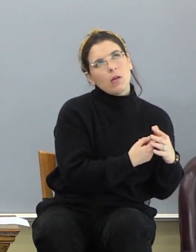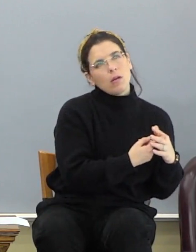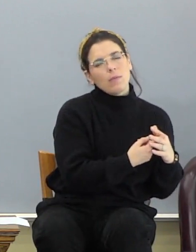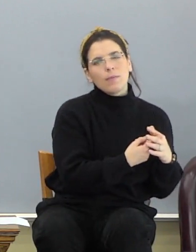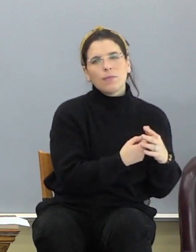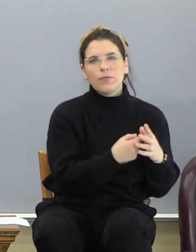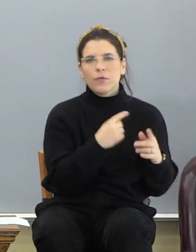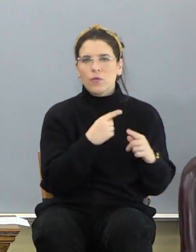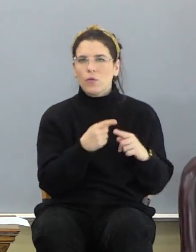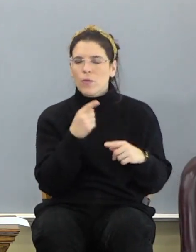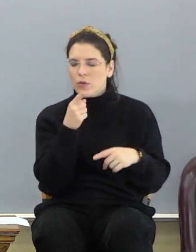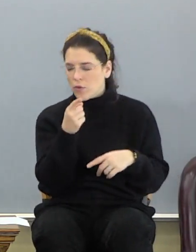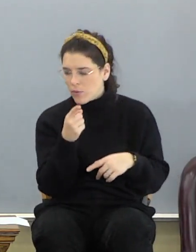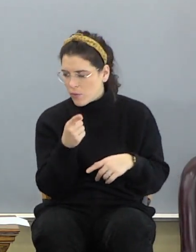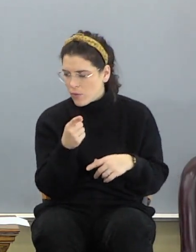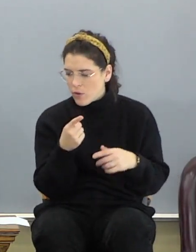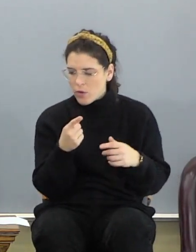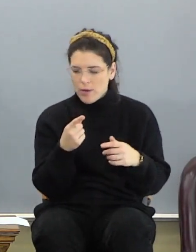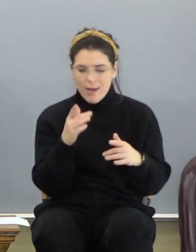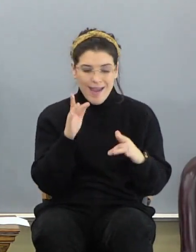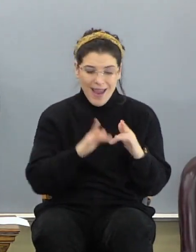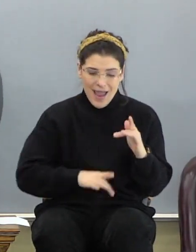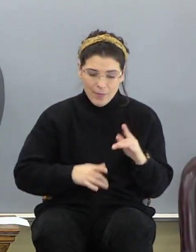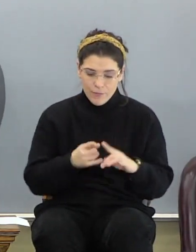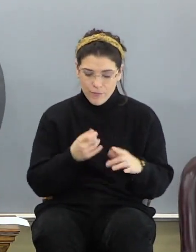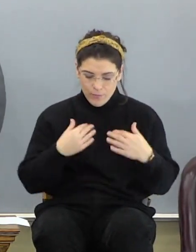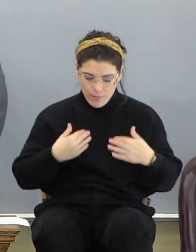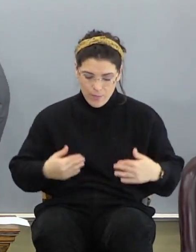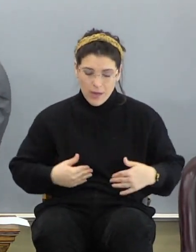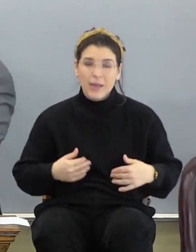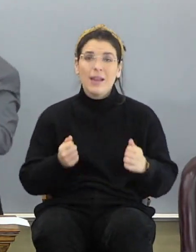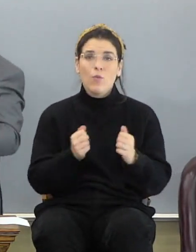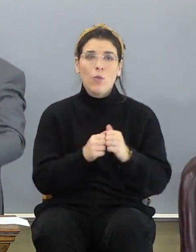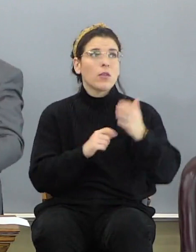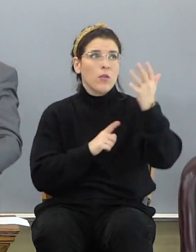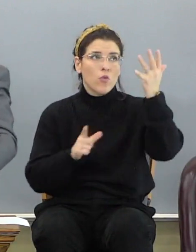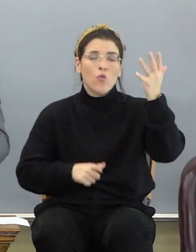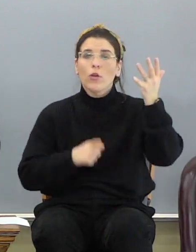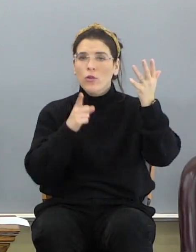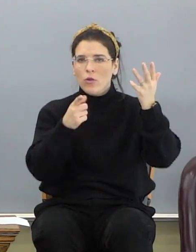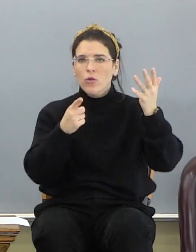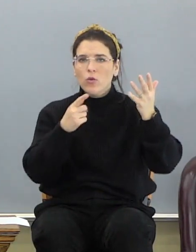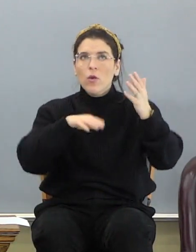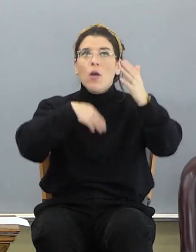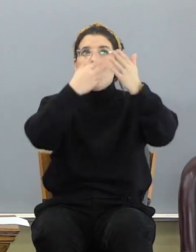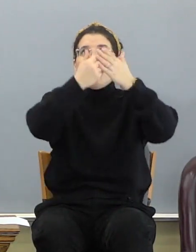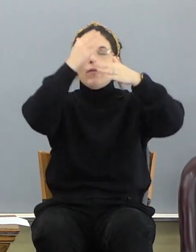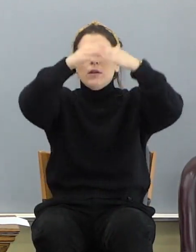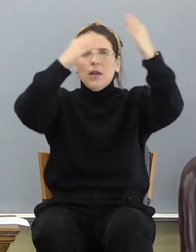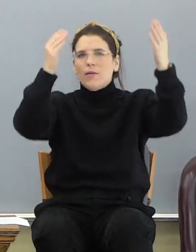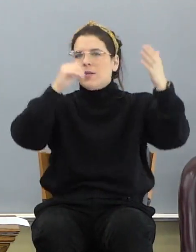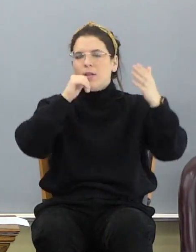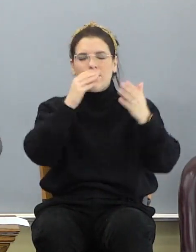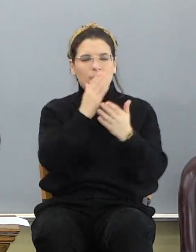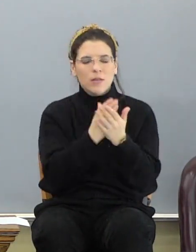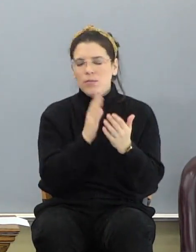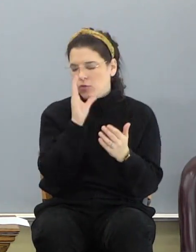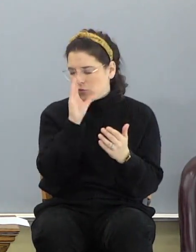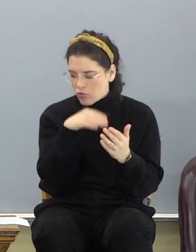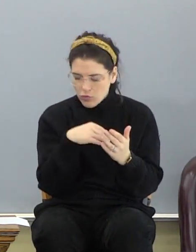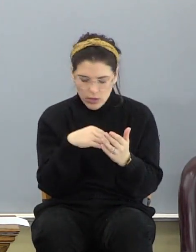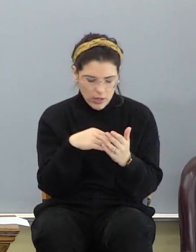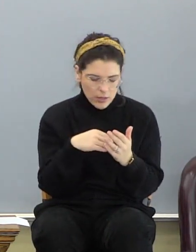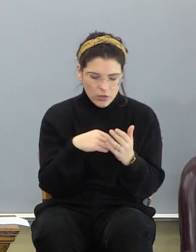So when you are absent in the body and present with the Lord, you get to heaven, it's not going to be some strange,